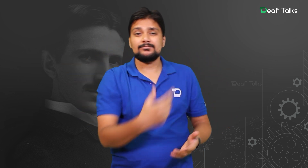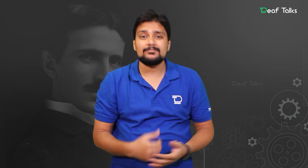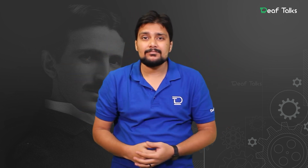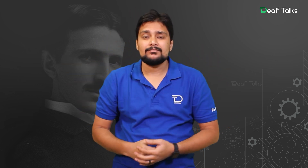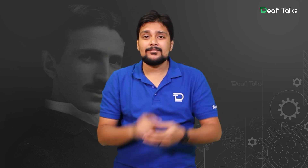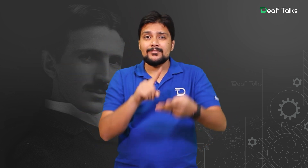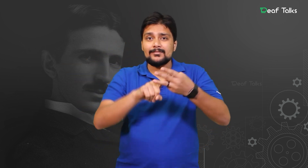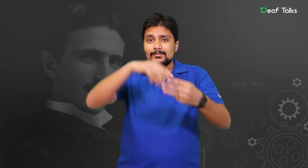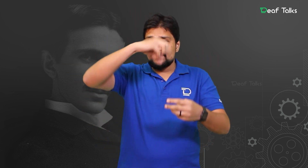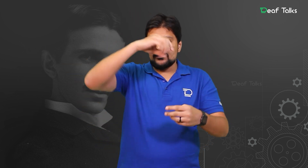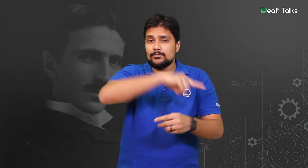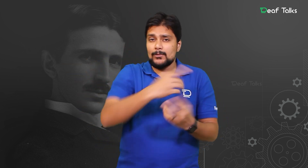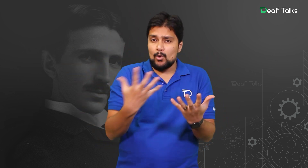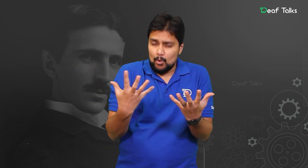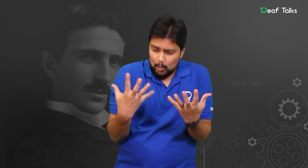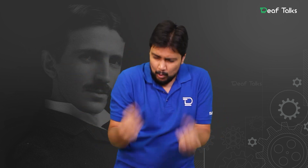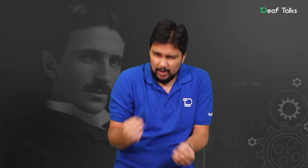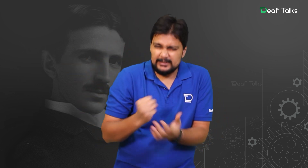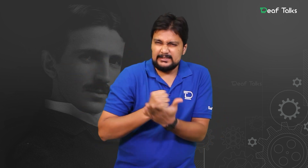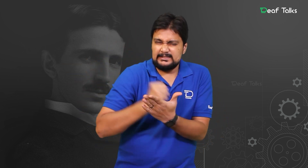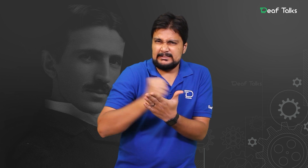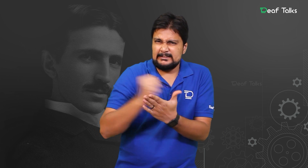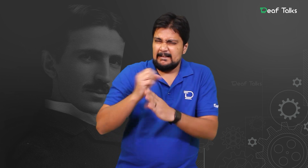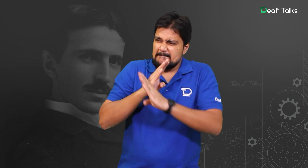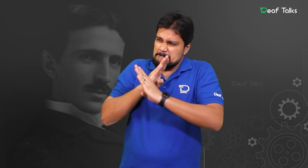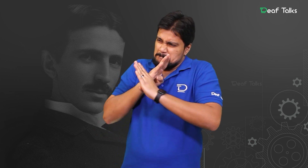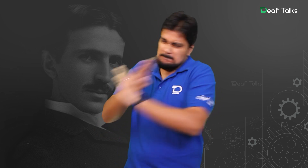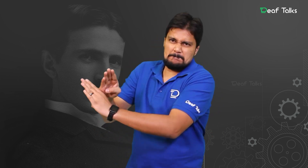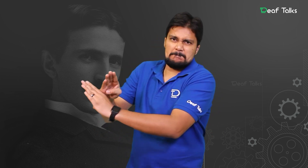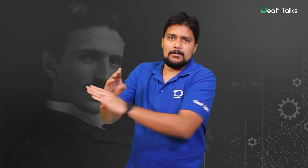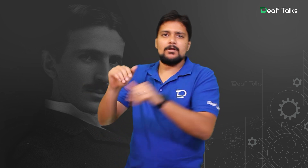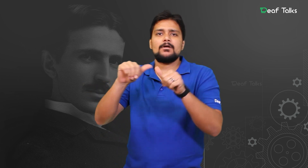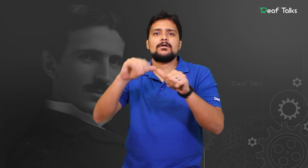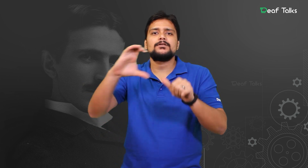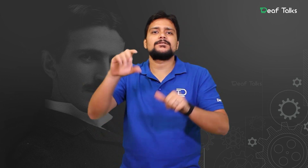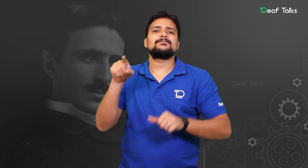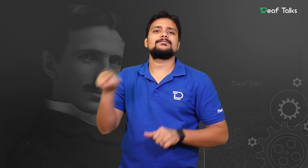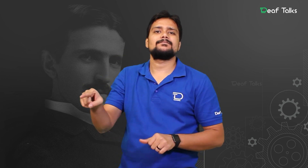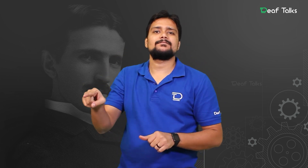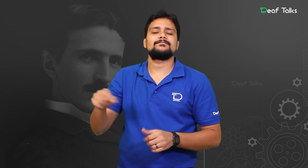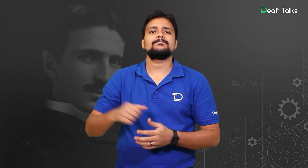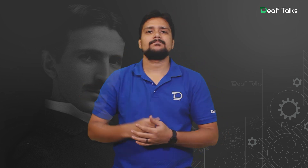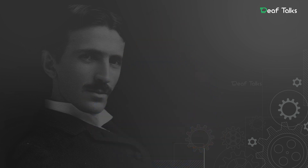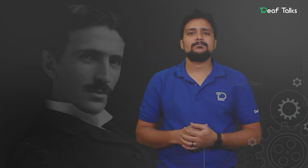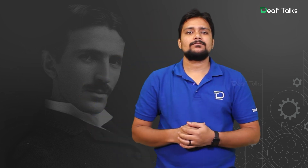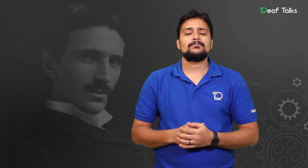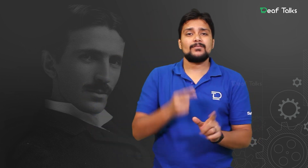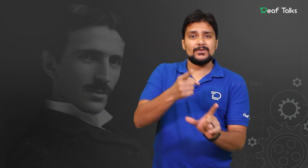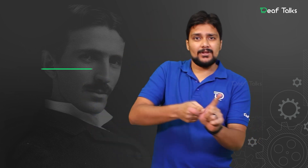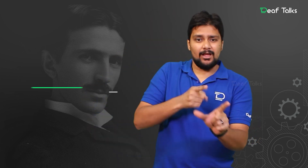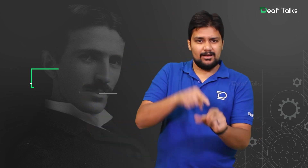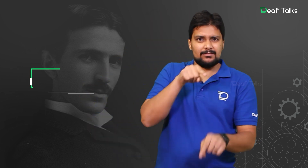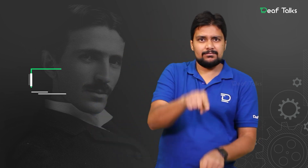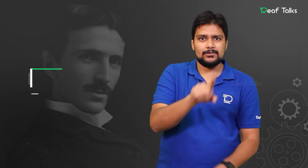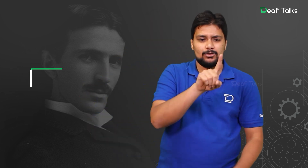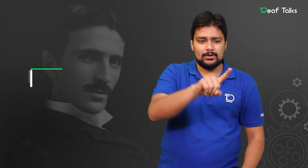Edison tried hard to ban AC current. The war of current begins. In